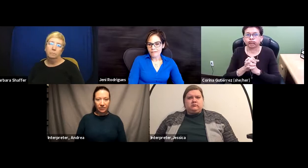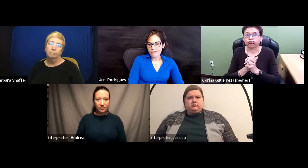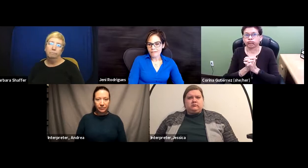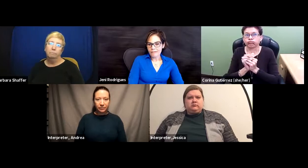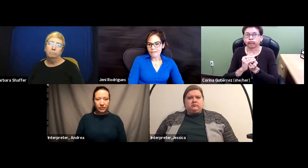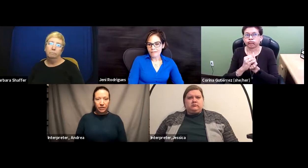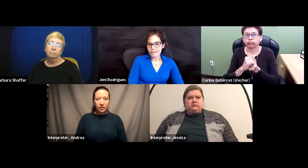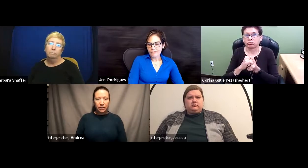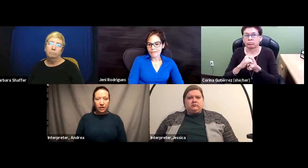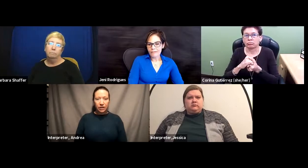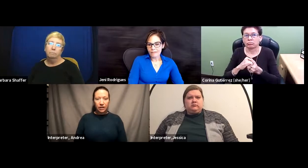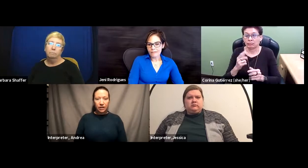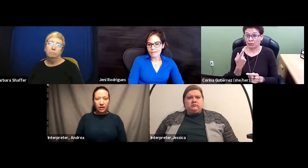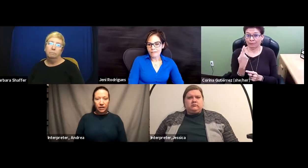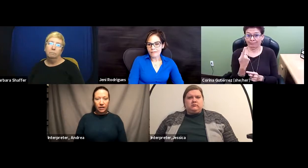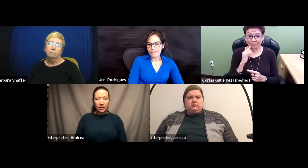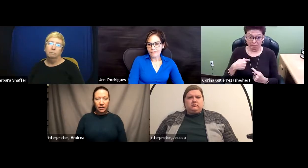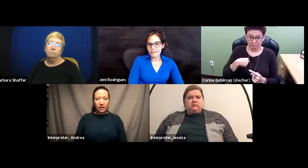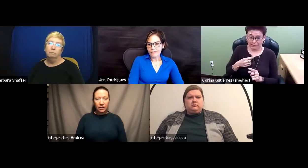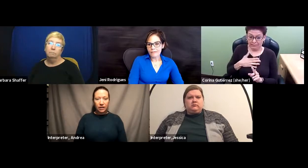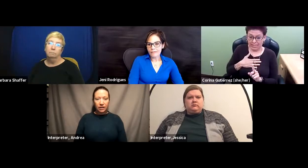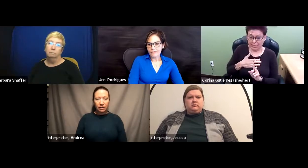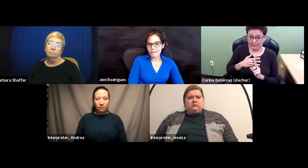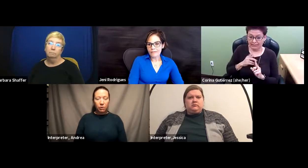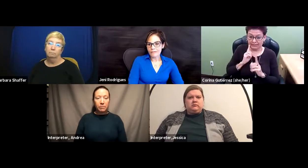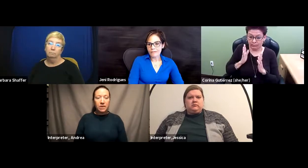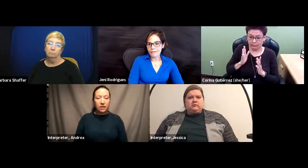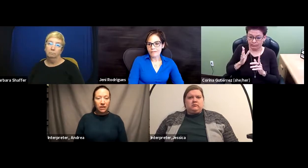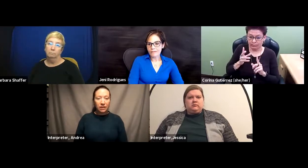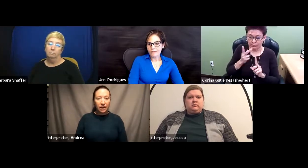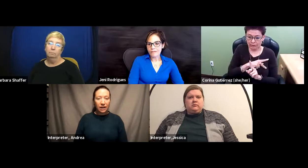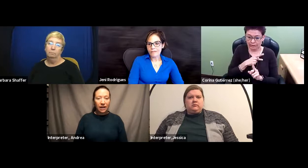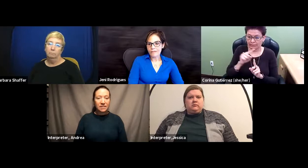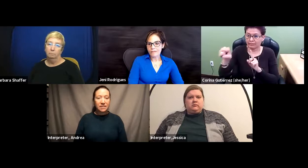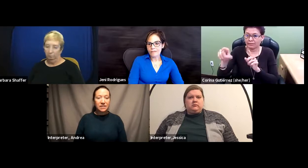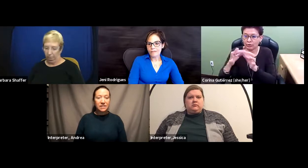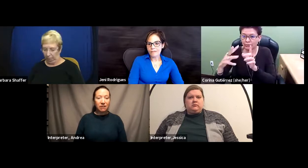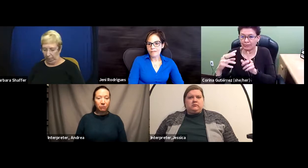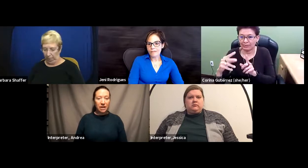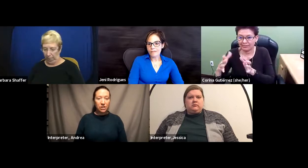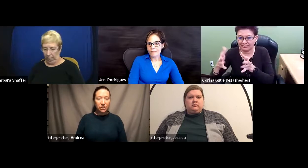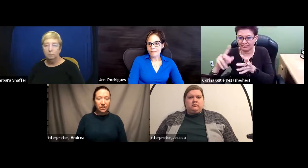for me as the deaf patient